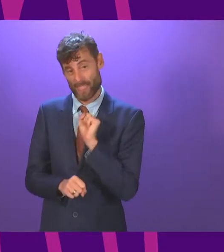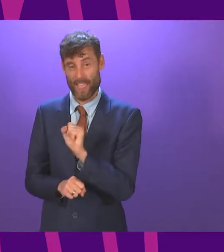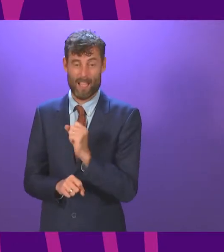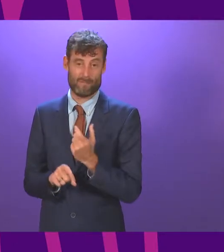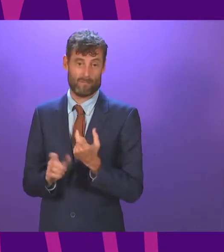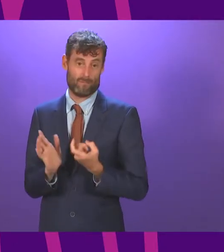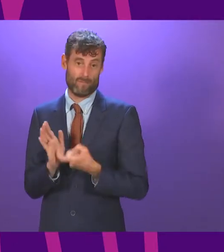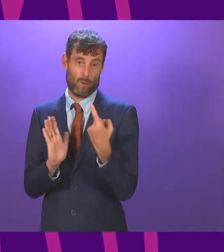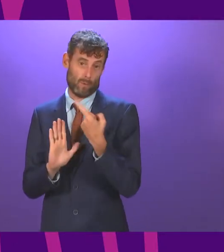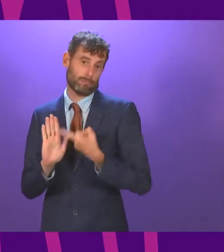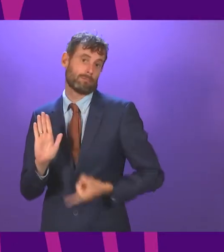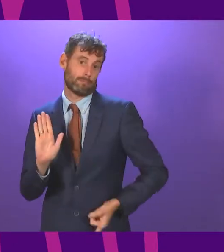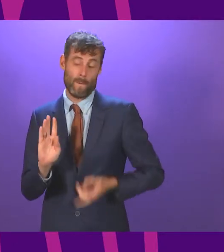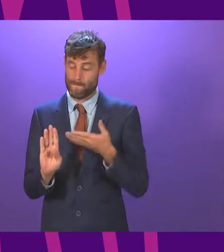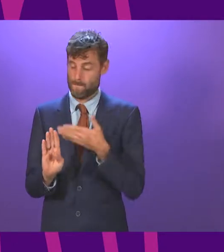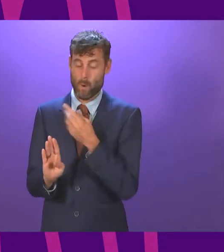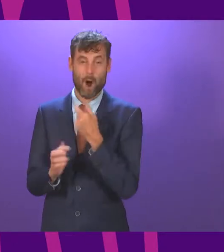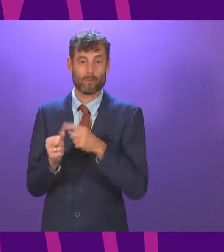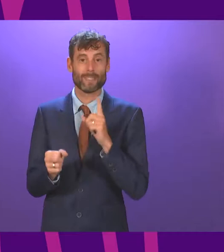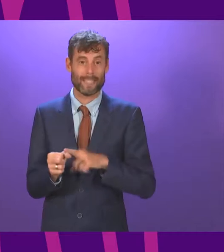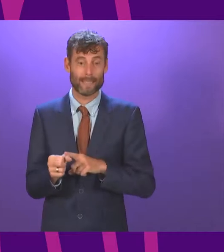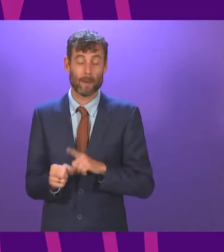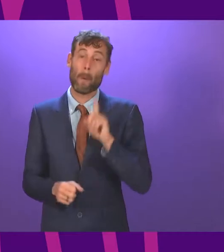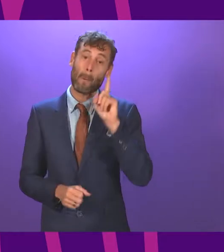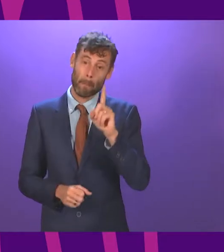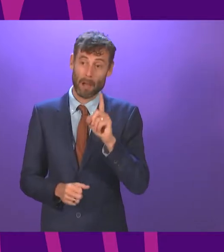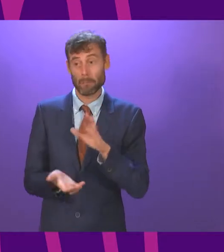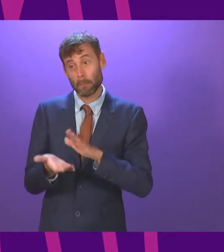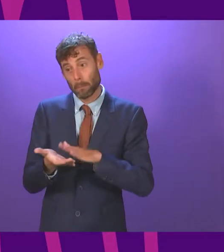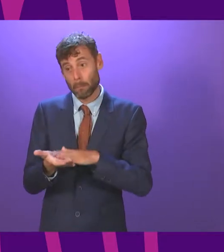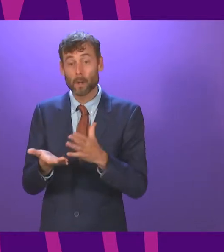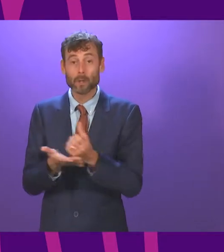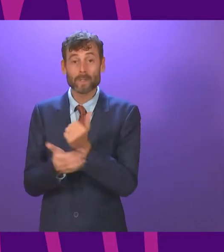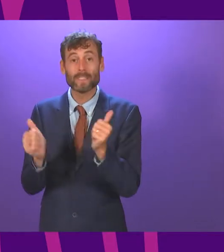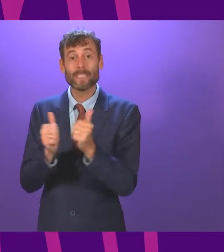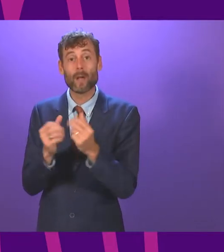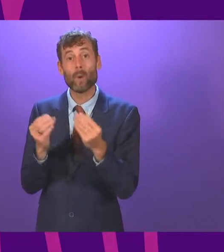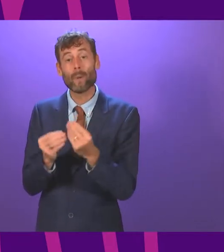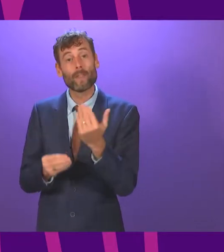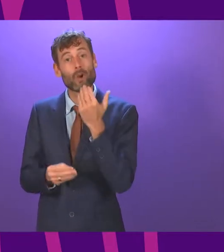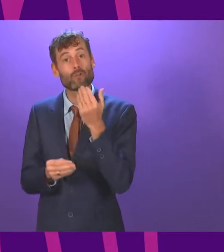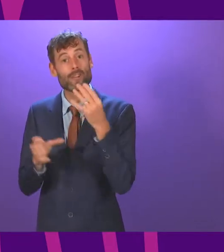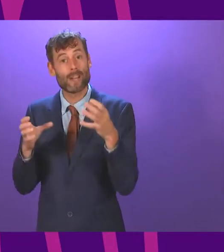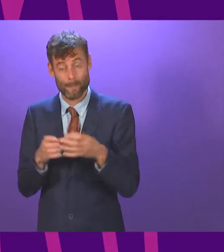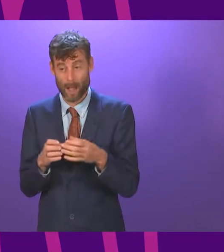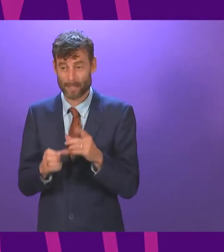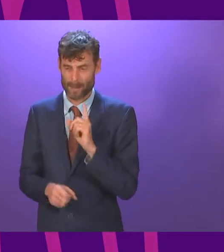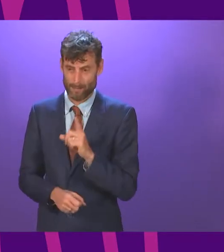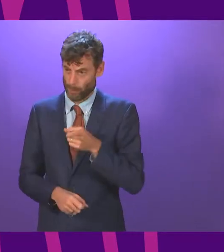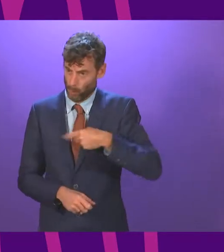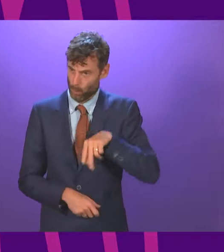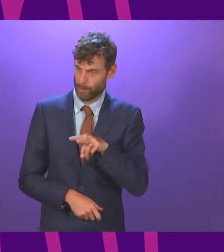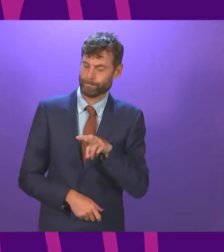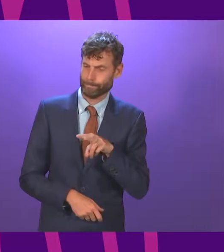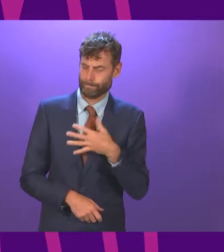One thing they have achieved, of course, is the deal with the Scottish Green Party. A deal causing a great deal of concern